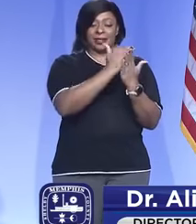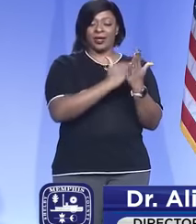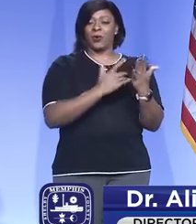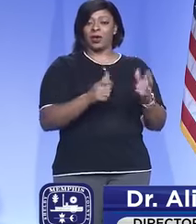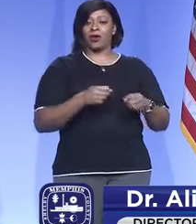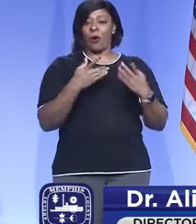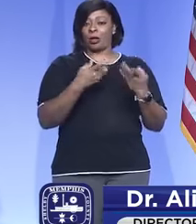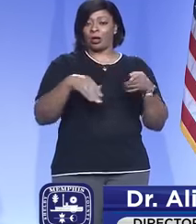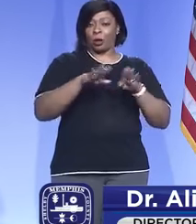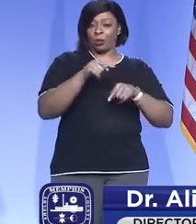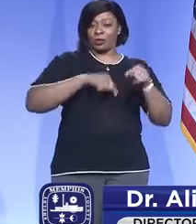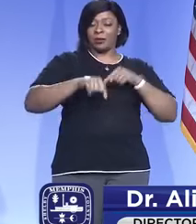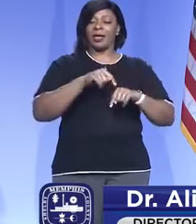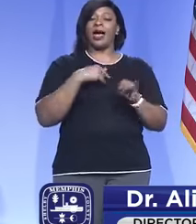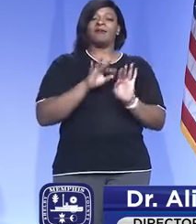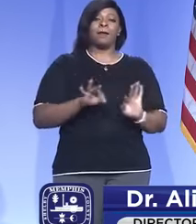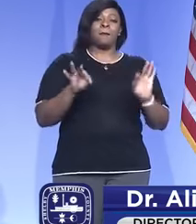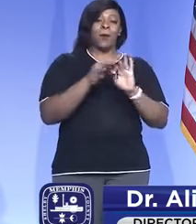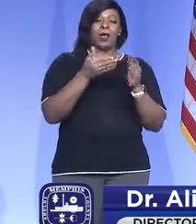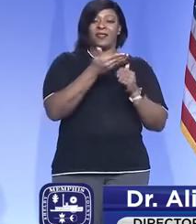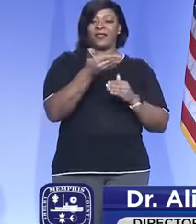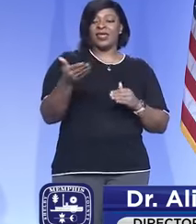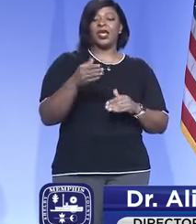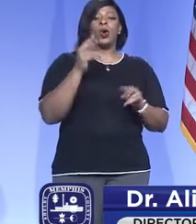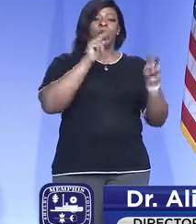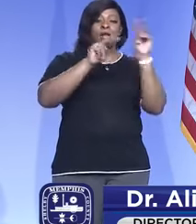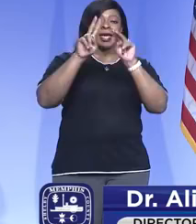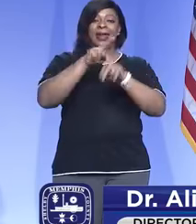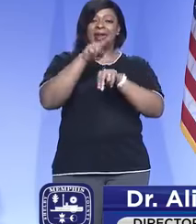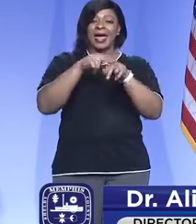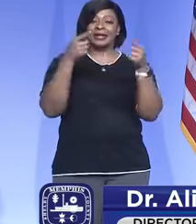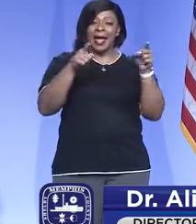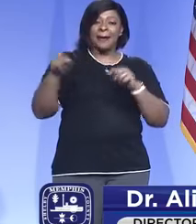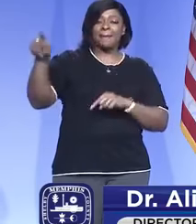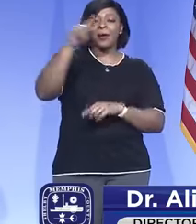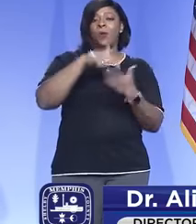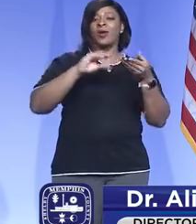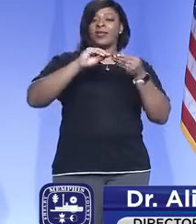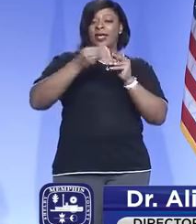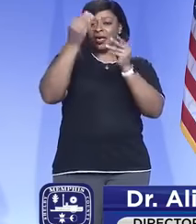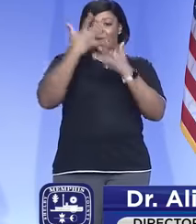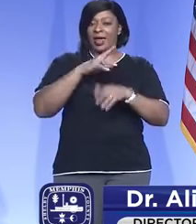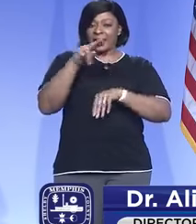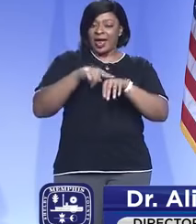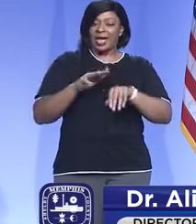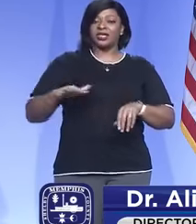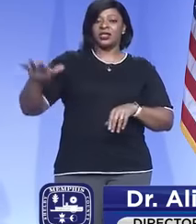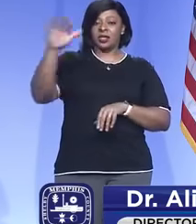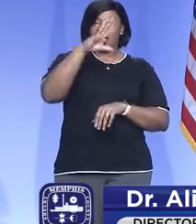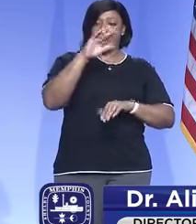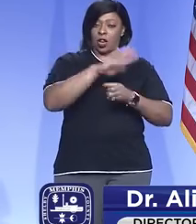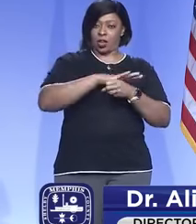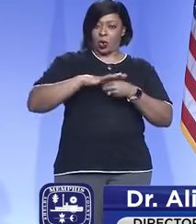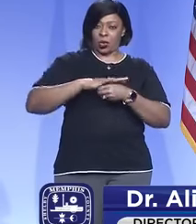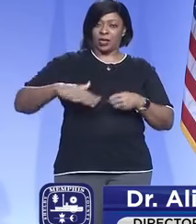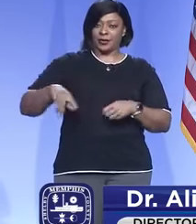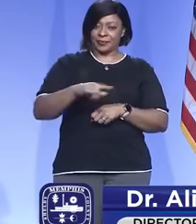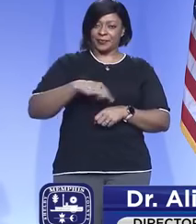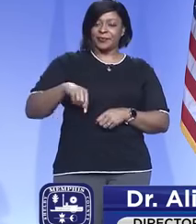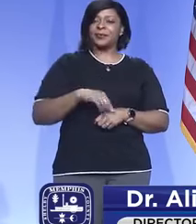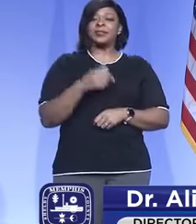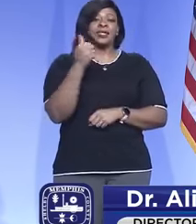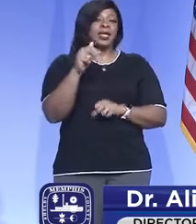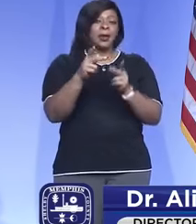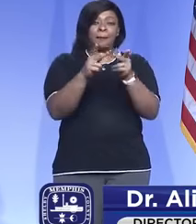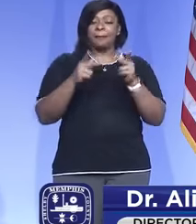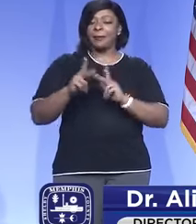there. You can also look at what's happening nationally and look at what the data is telling us nationally and locally. We know that any